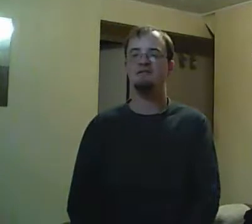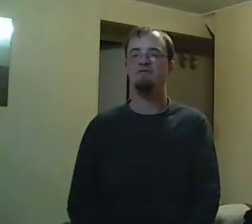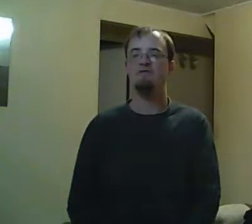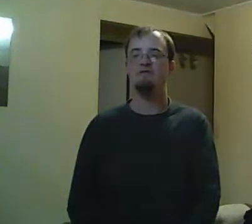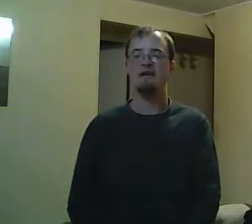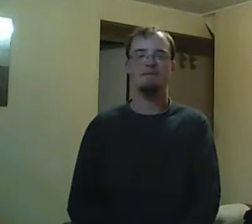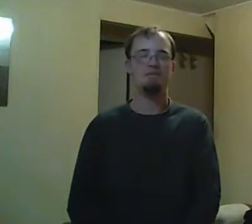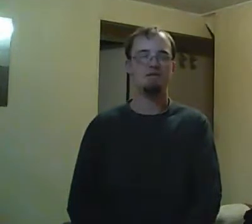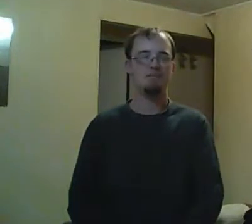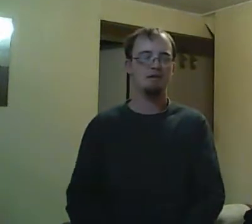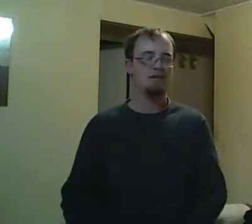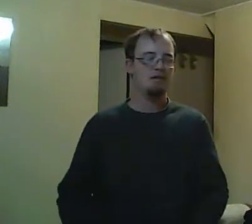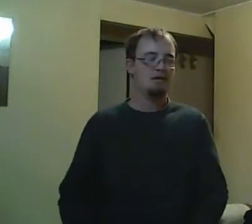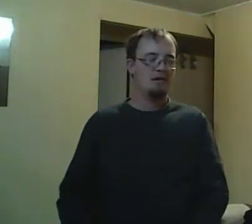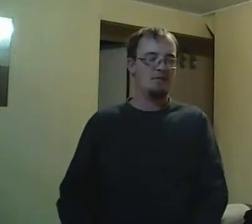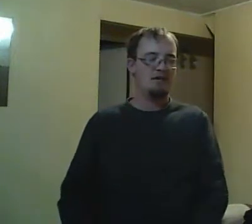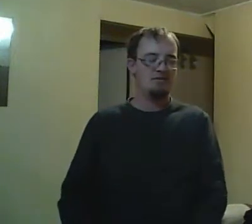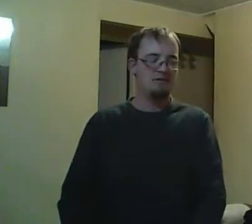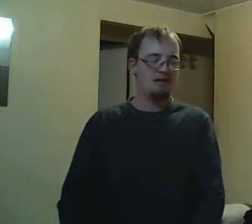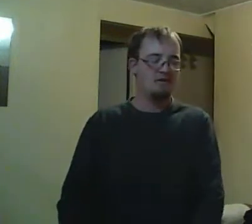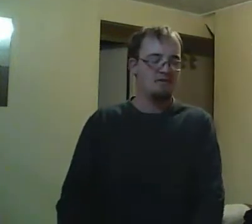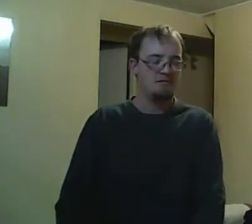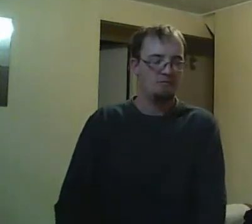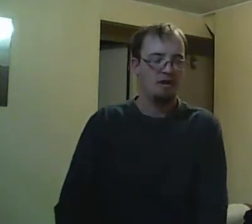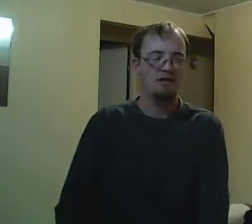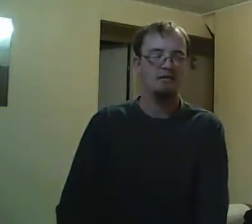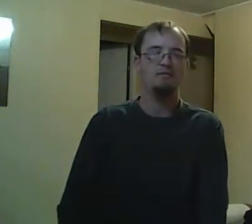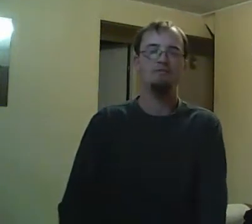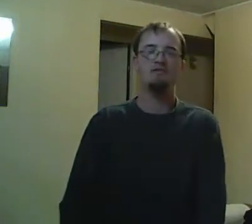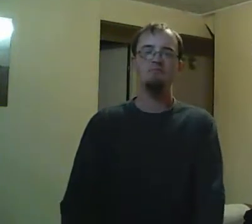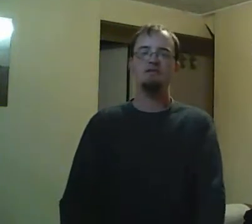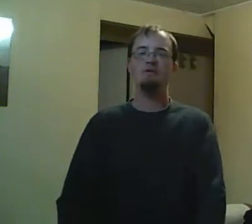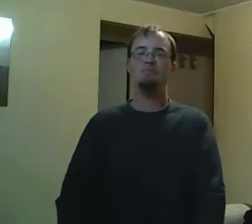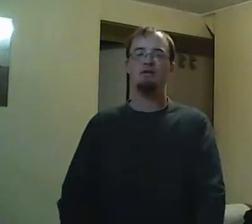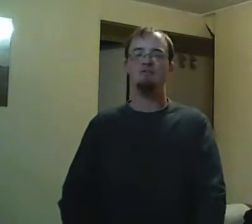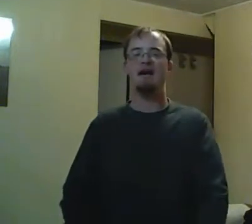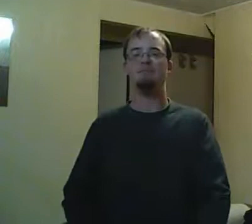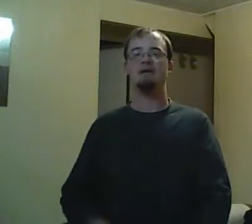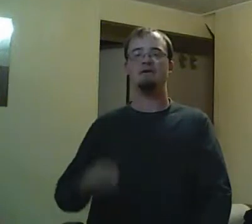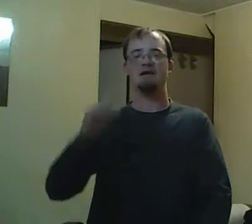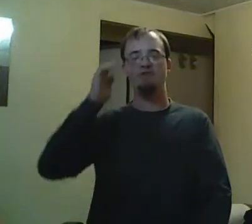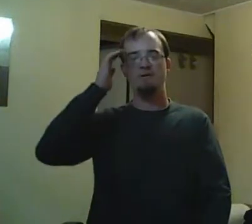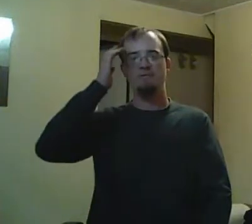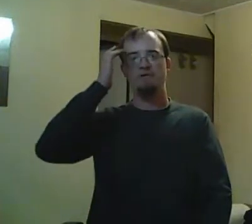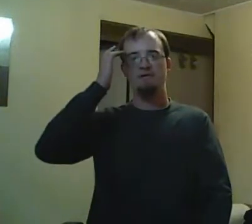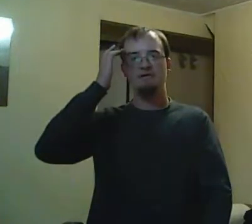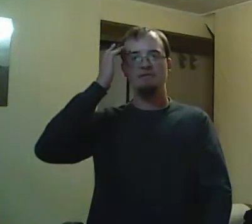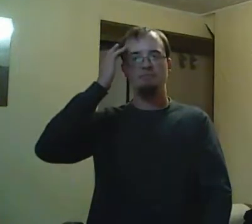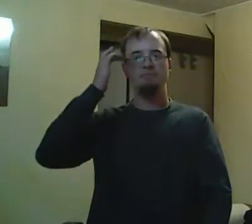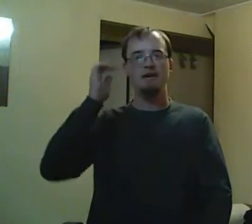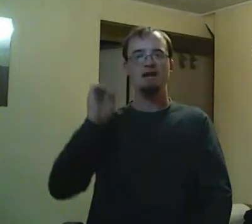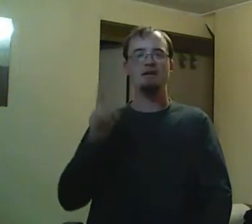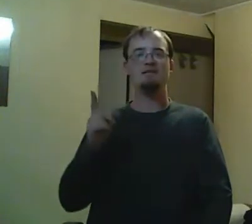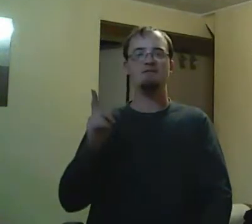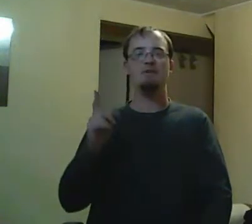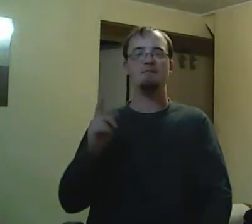The clique decided to cut Emma out and said, your cause is over. No cause is worth this.